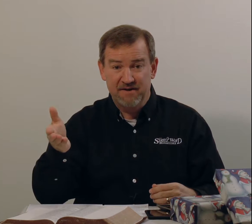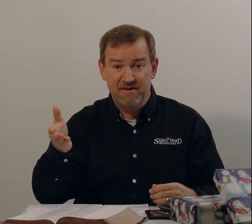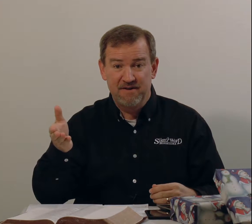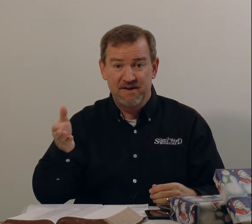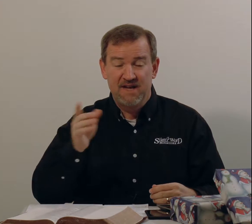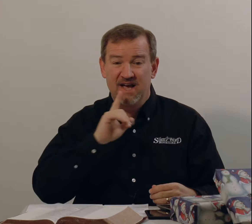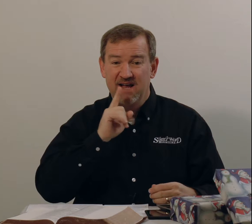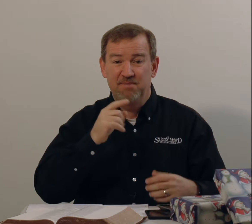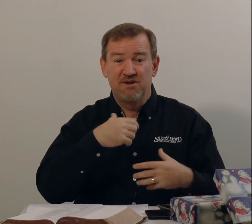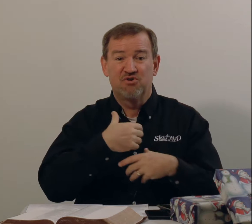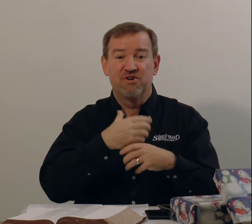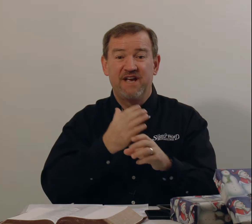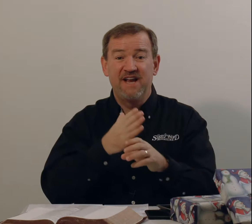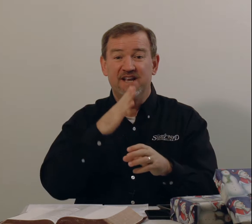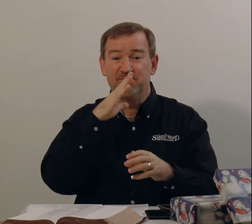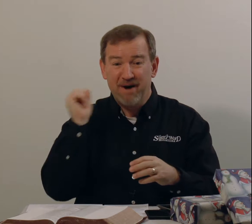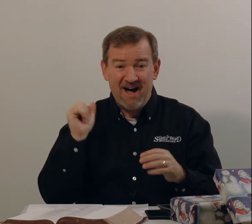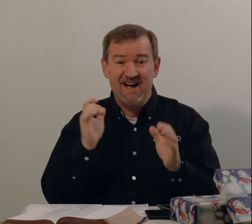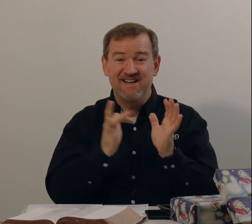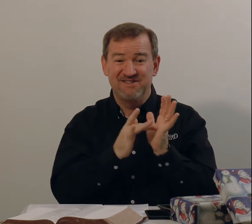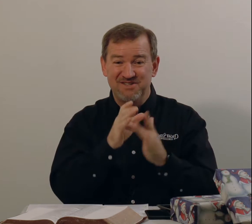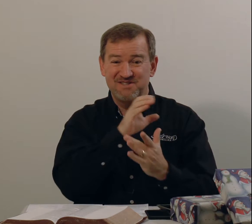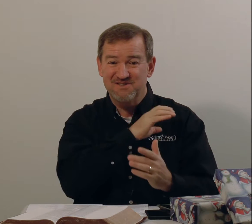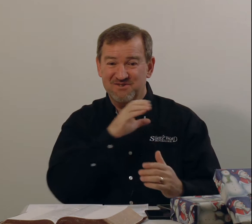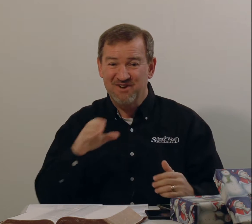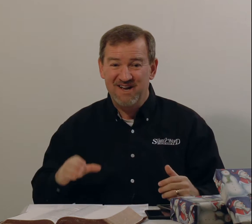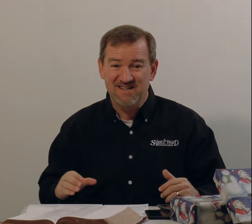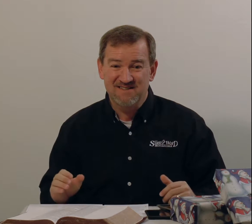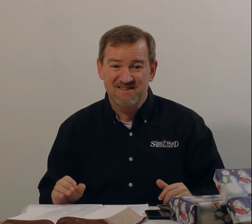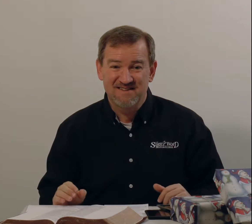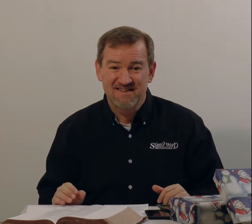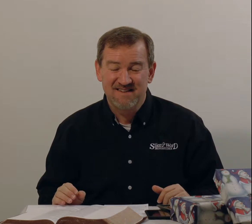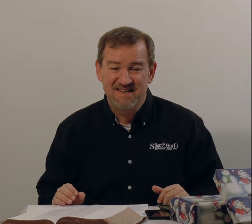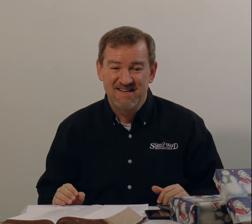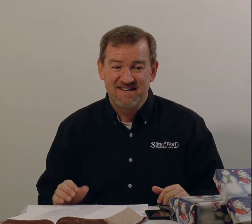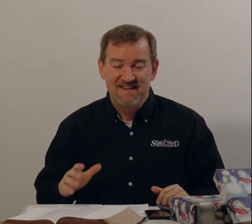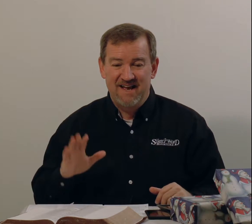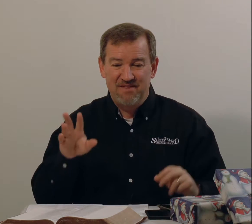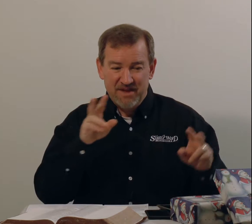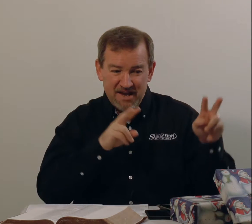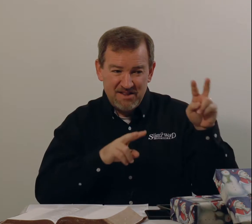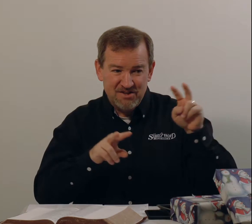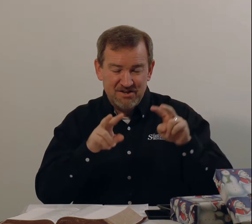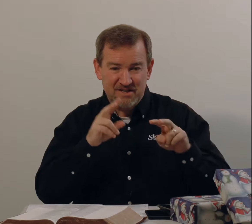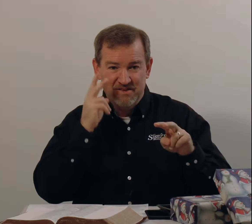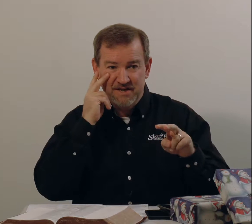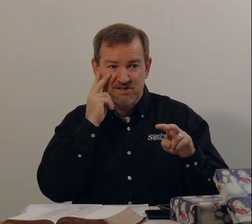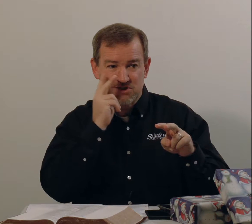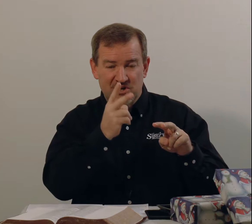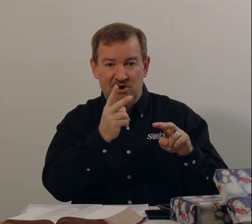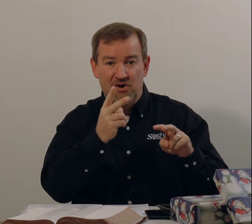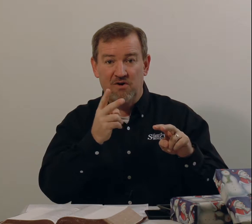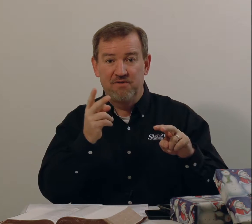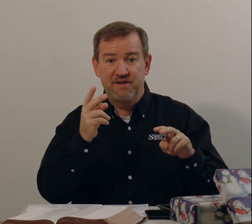had been created by Jesus Christ. And they looked and they saw the